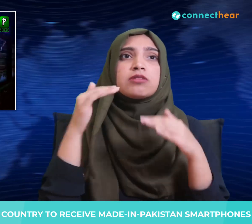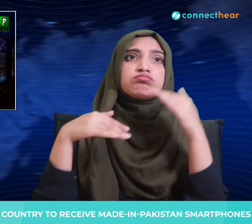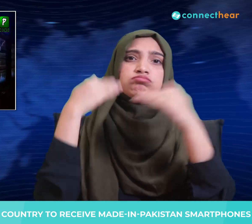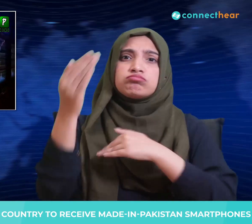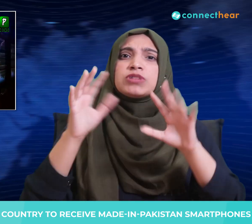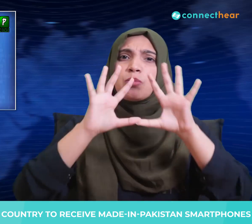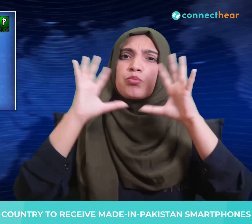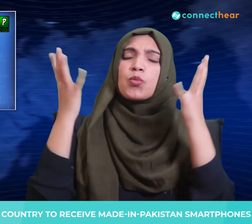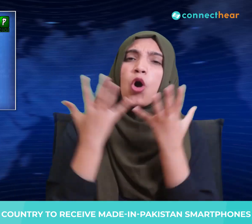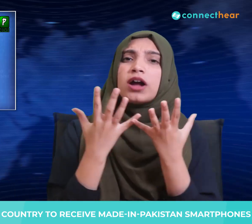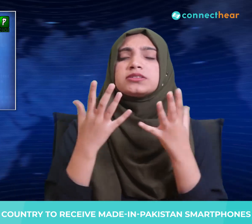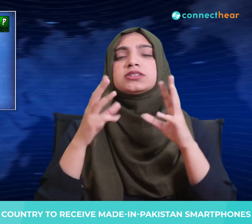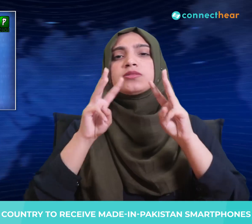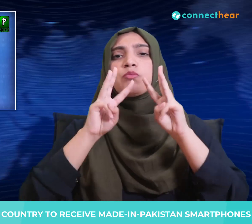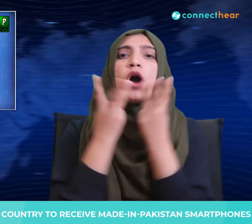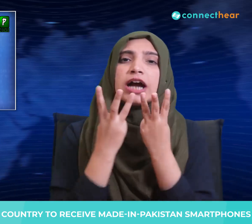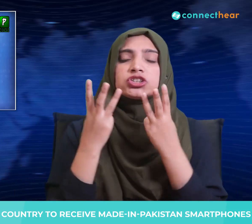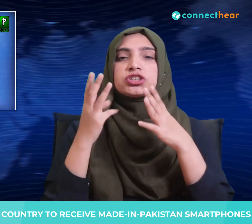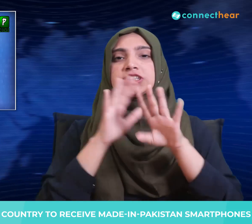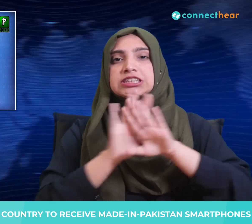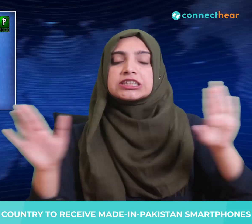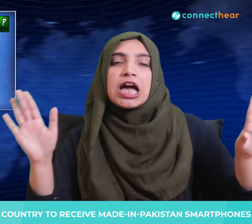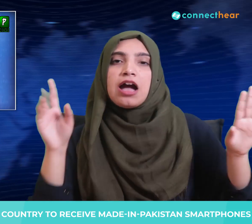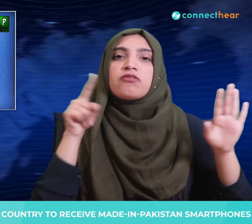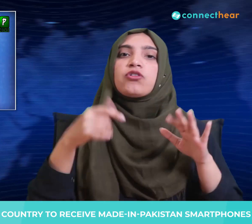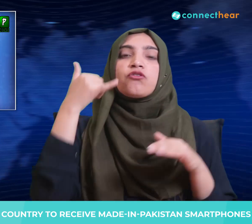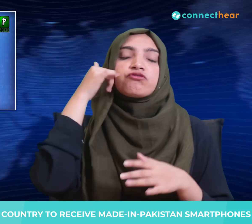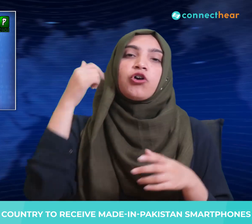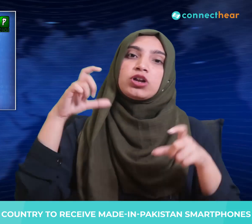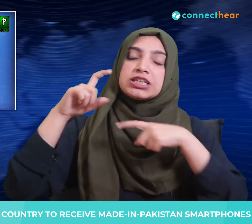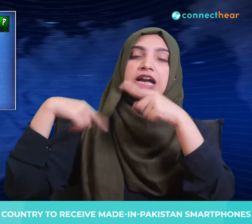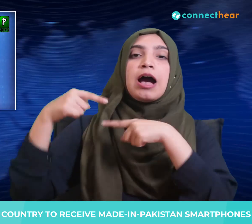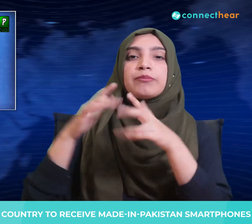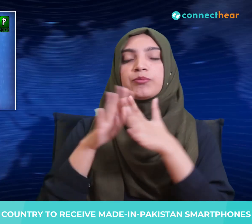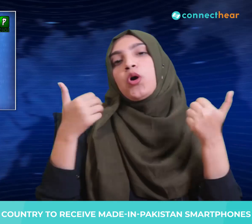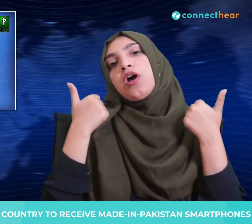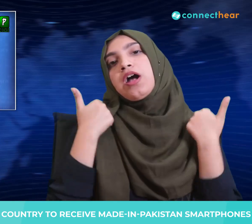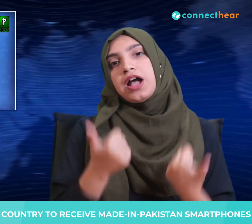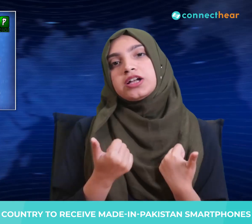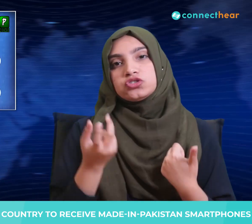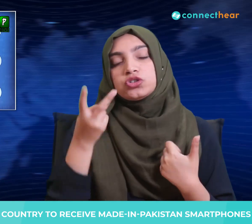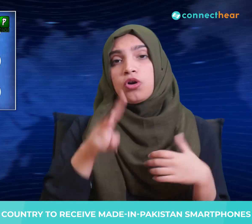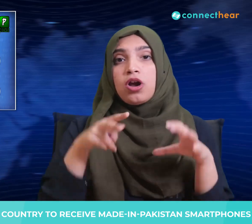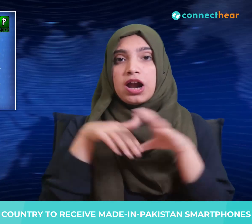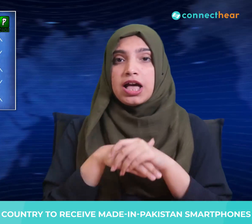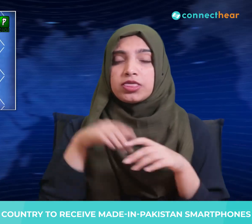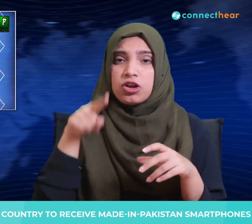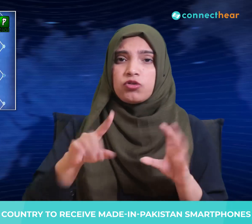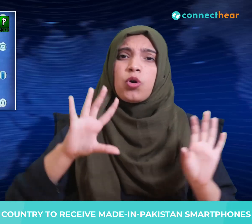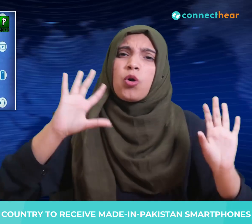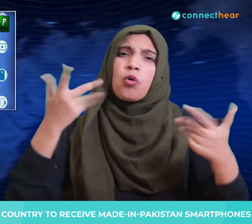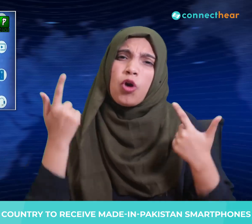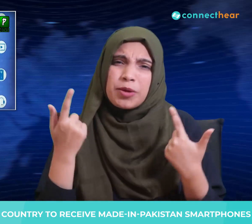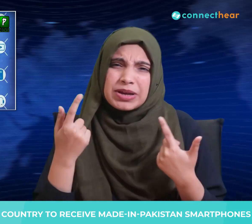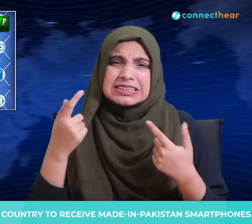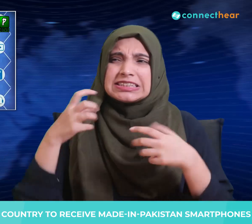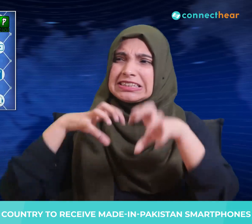Pakistan is looking to boost the local telecommunication manufacturing sector through and reduce dependence on imports of